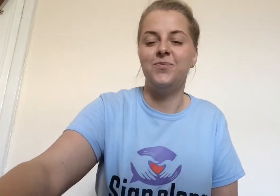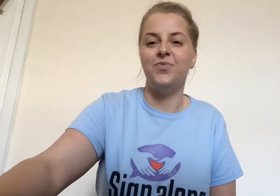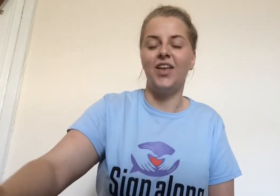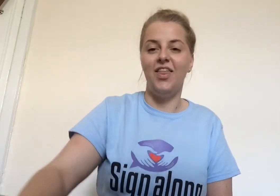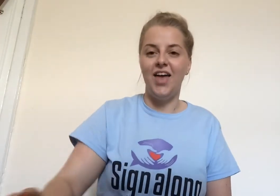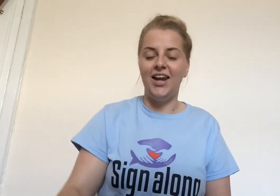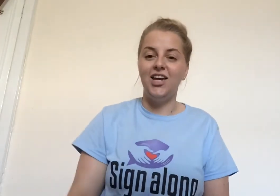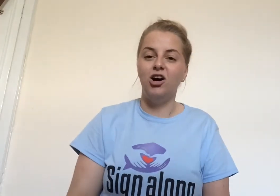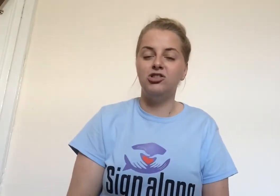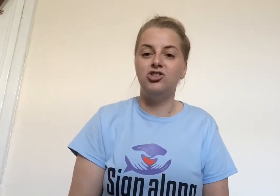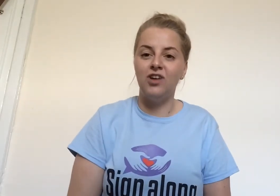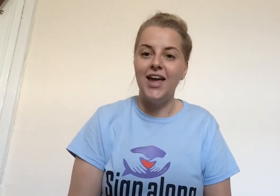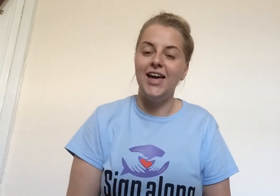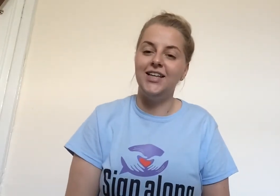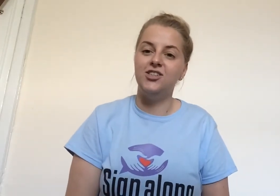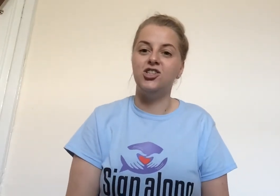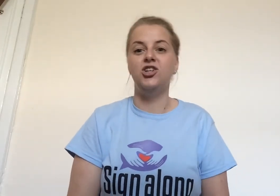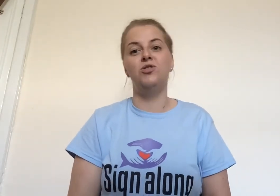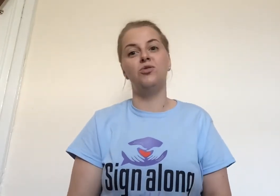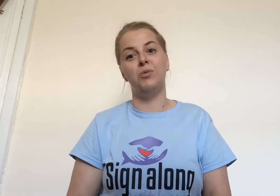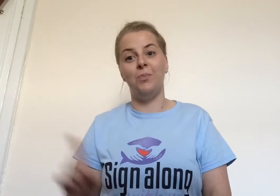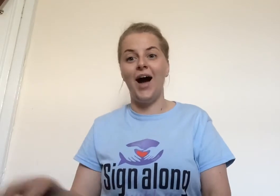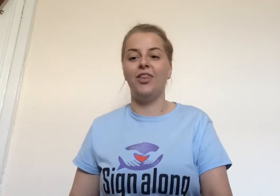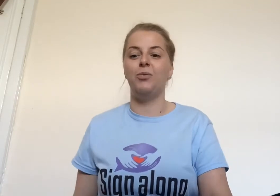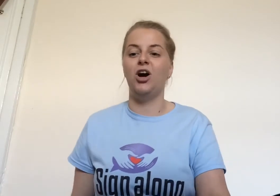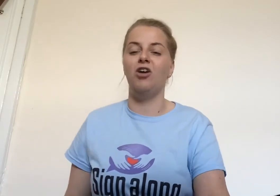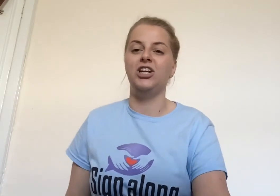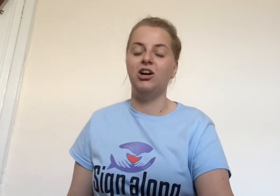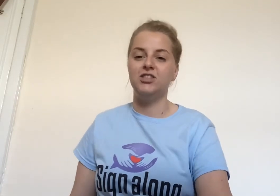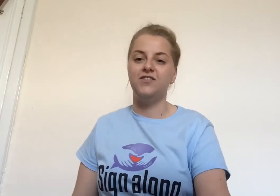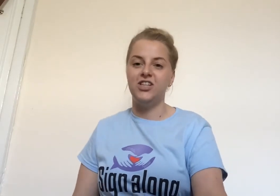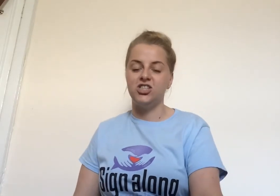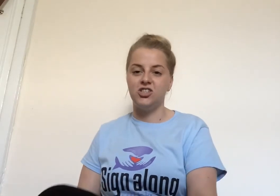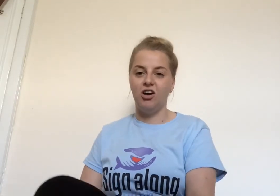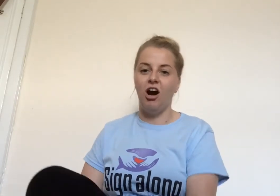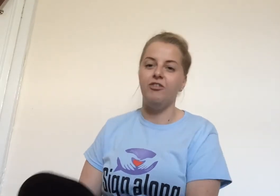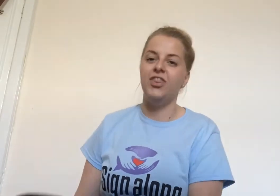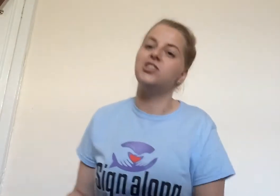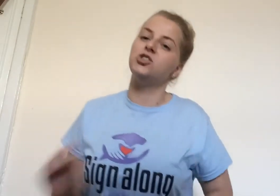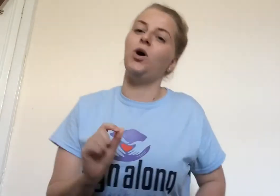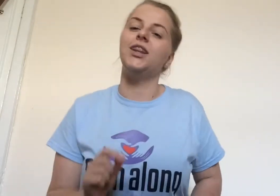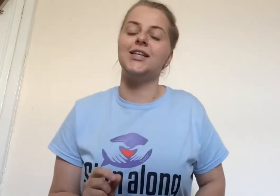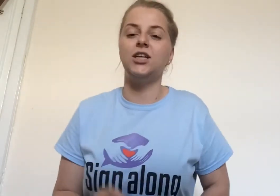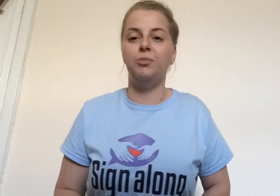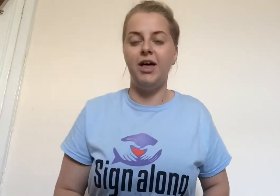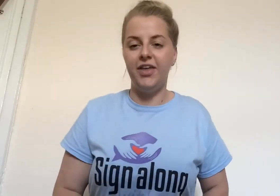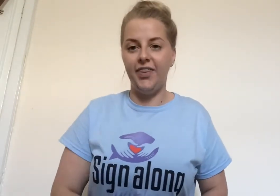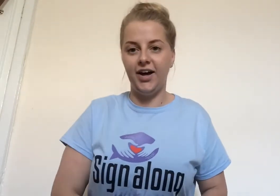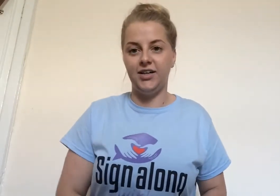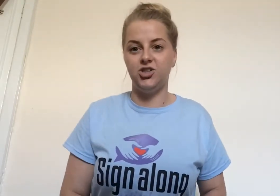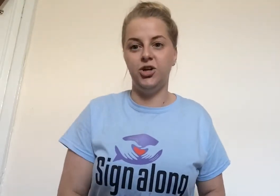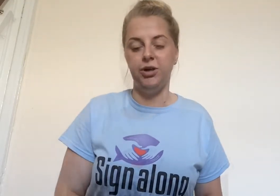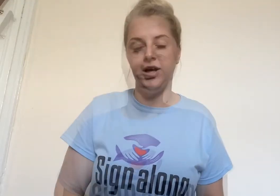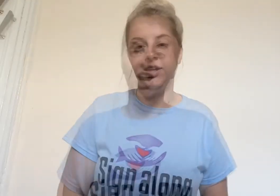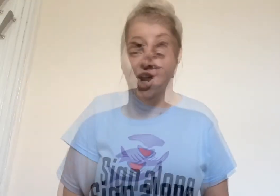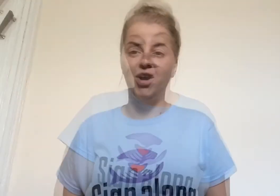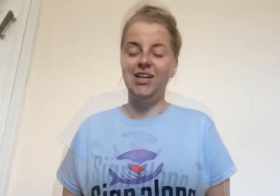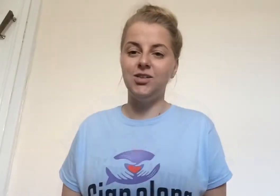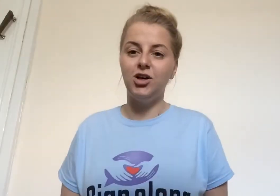And then it goes straight into the part that we already know to finish the song off and there's just one last little bit at the end that I'll show you. Okay, so it goes,